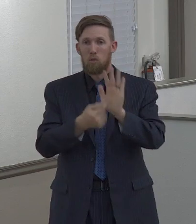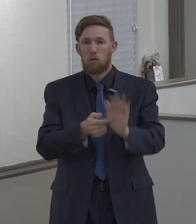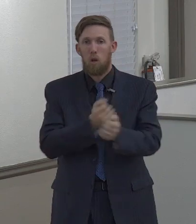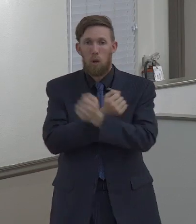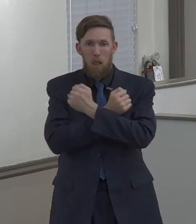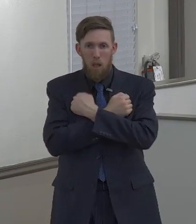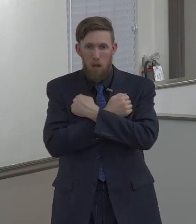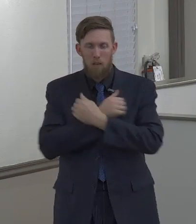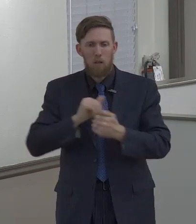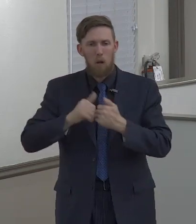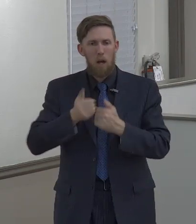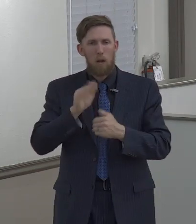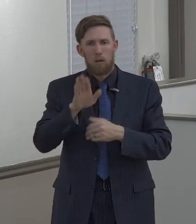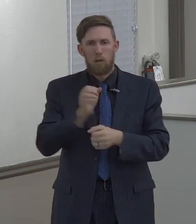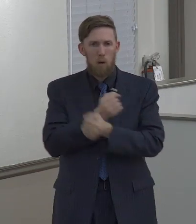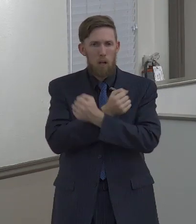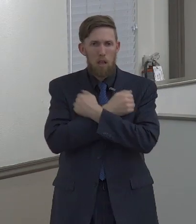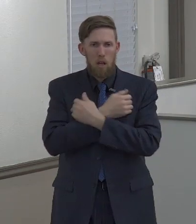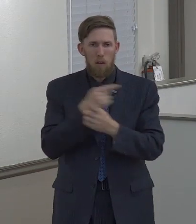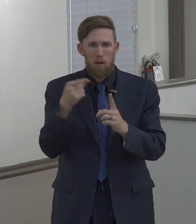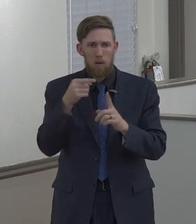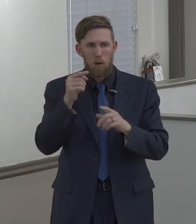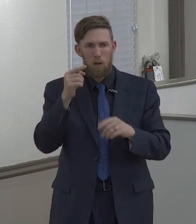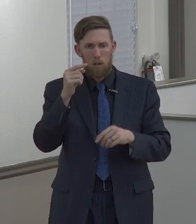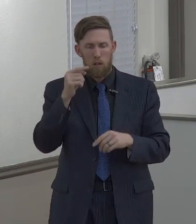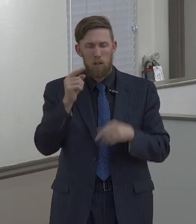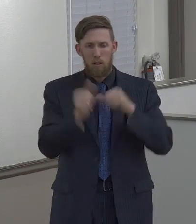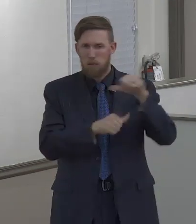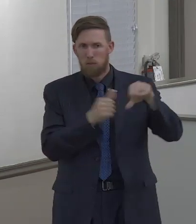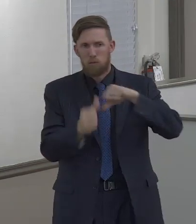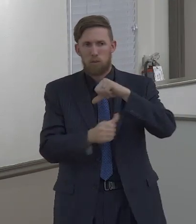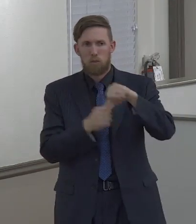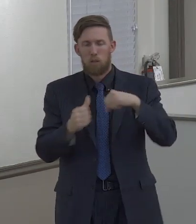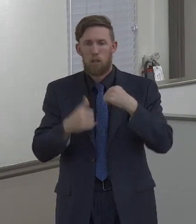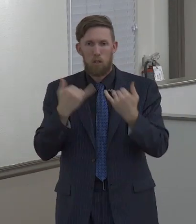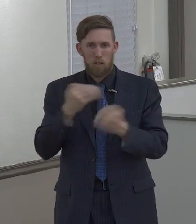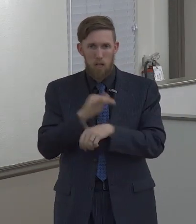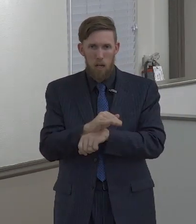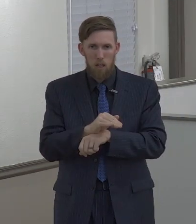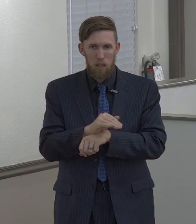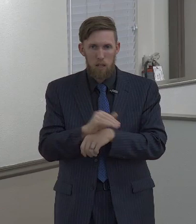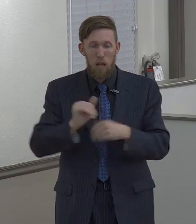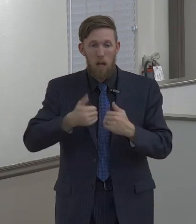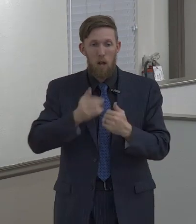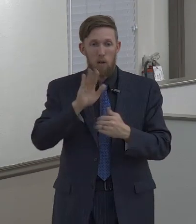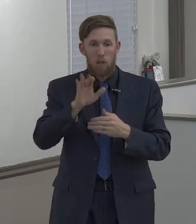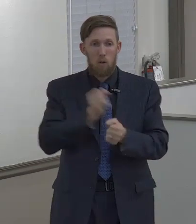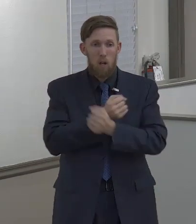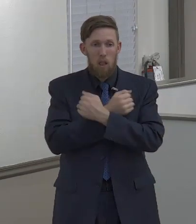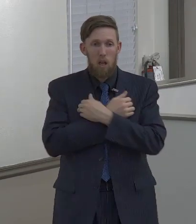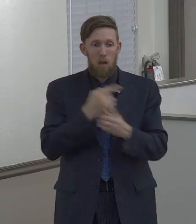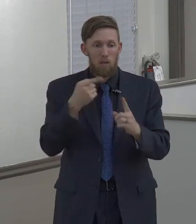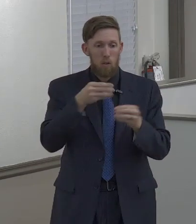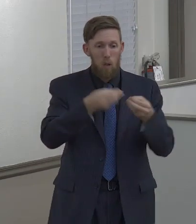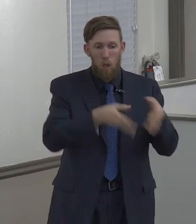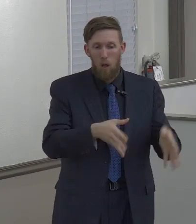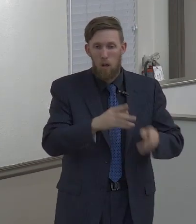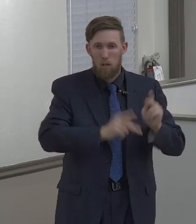in the love that we have for one another so how is your love tonight how is your love towards the lost